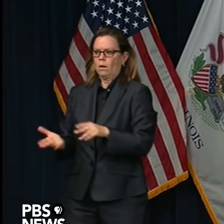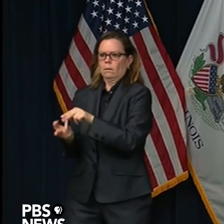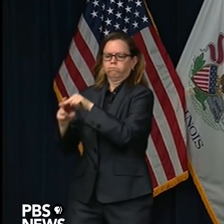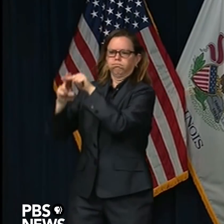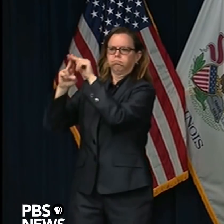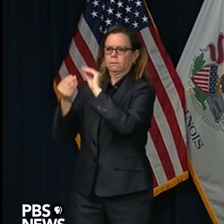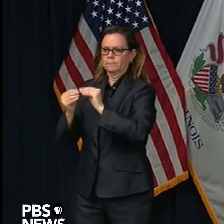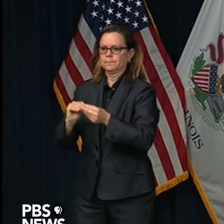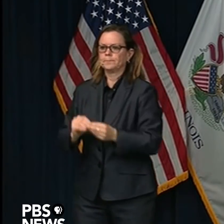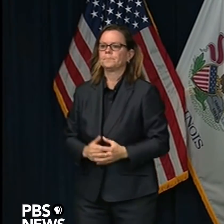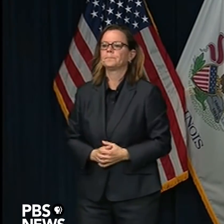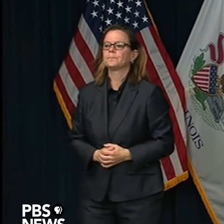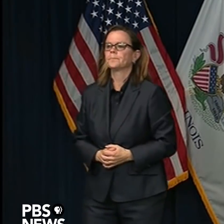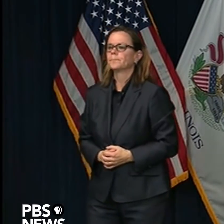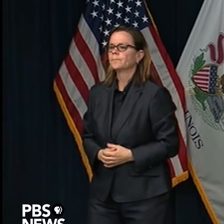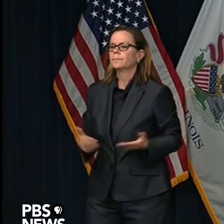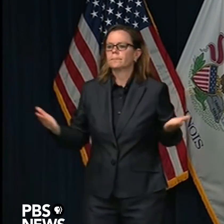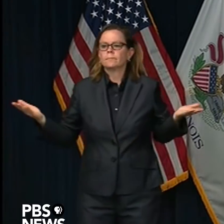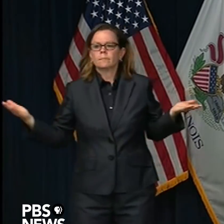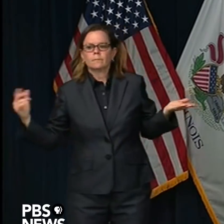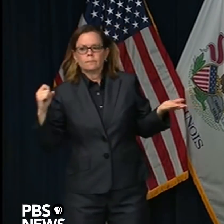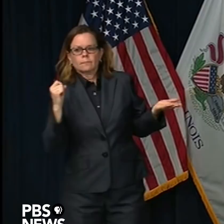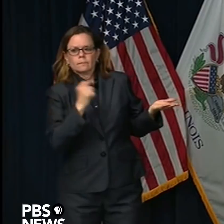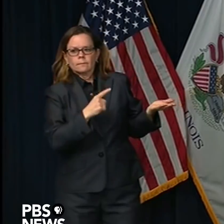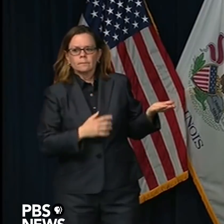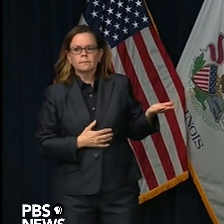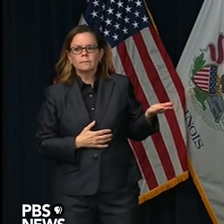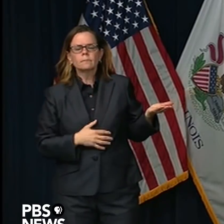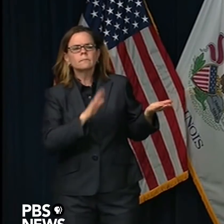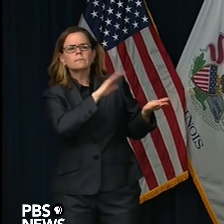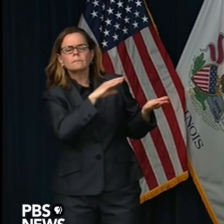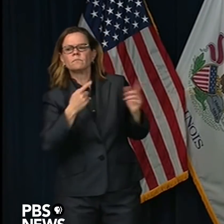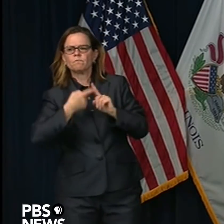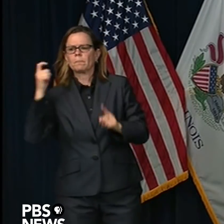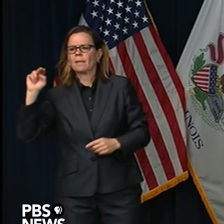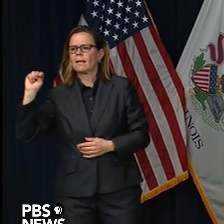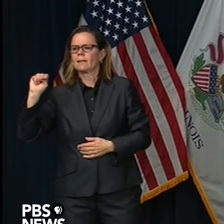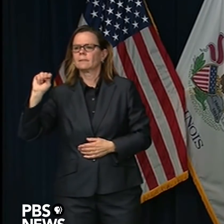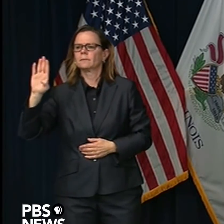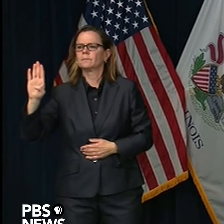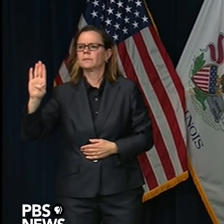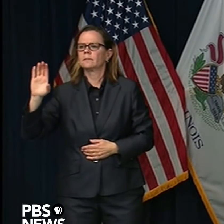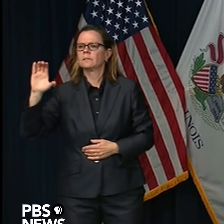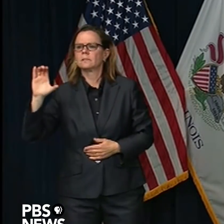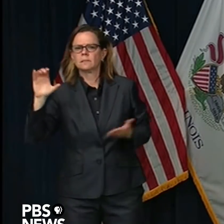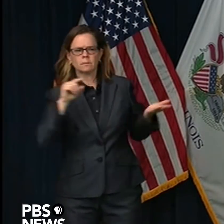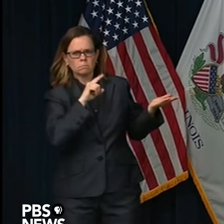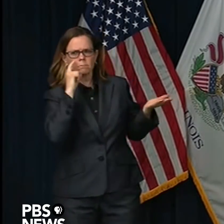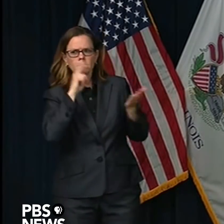ICU capacity peak? And does that mean McCormick Place will accept patients sooner than next week?